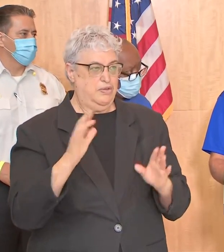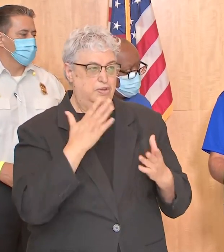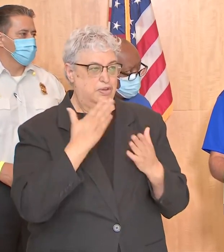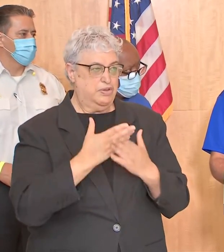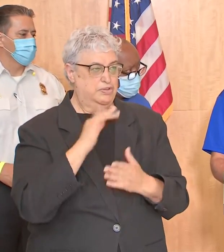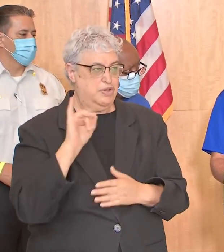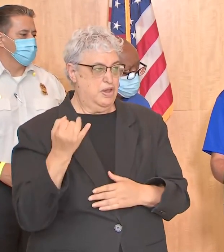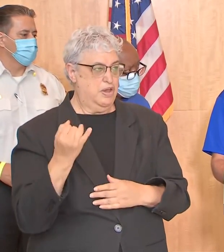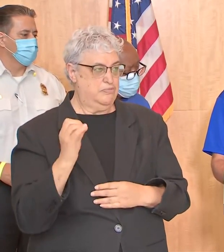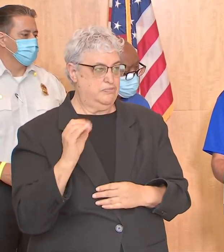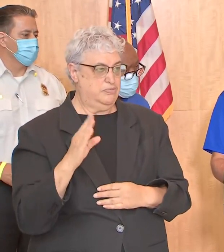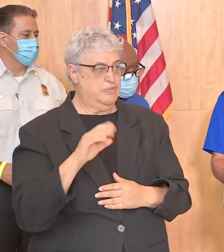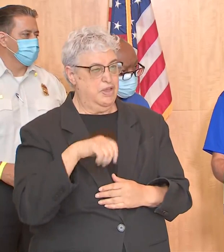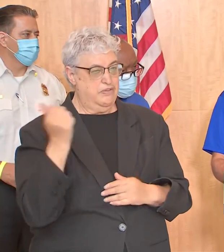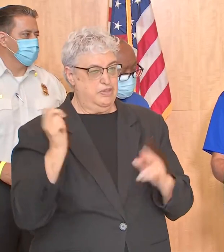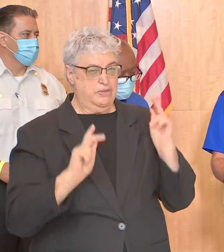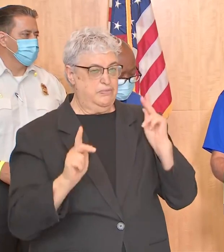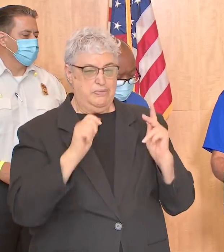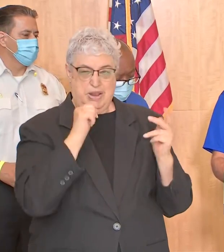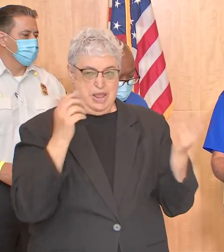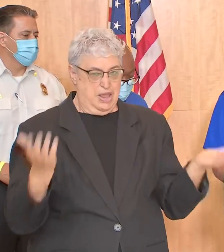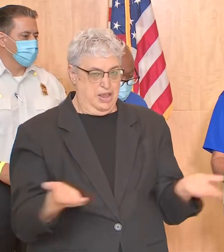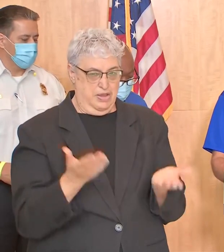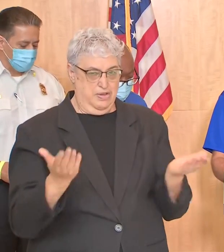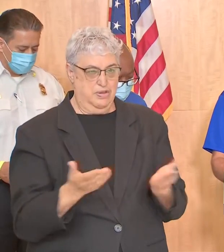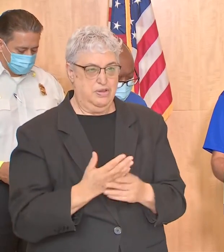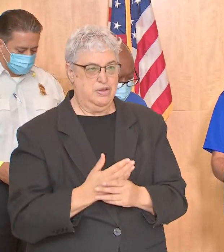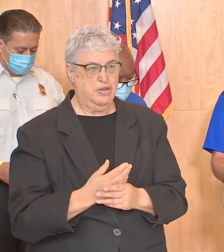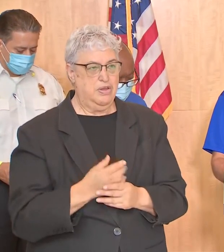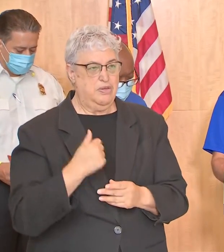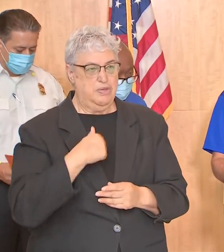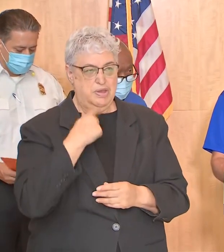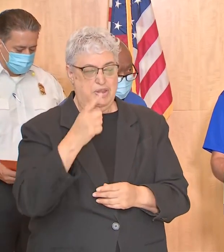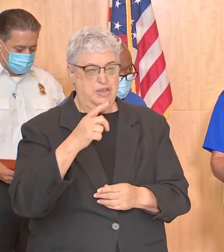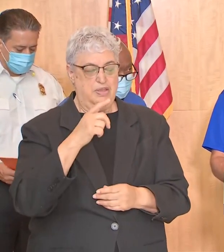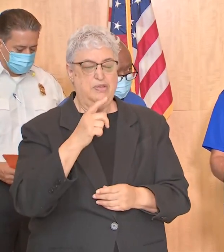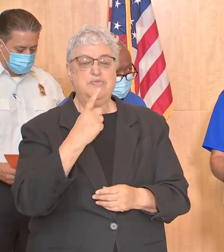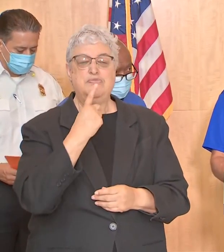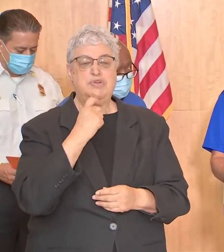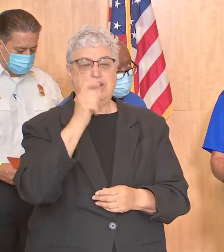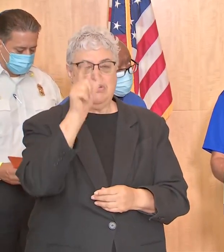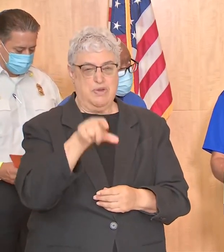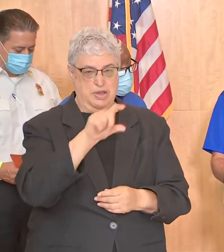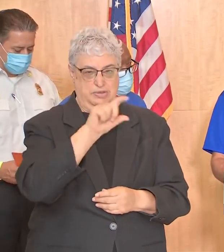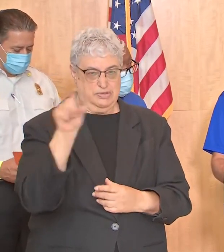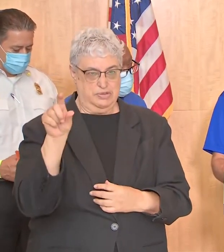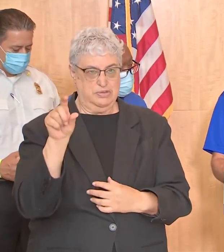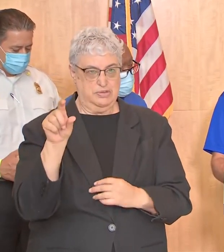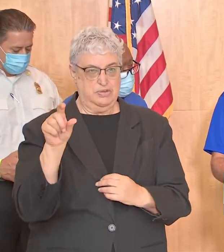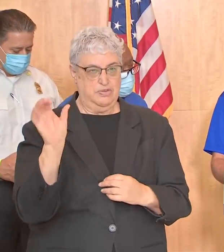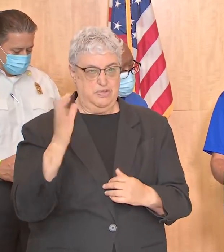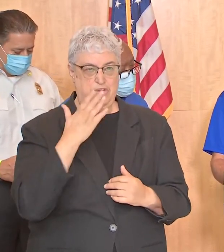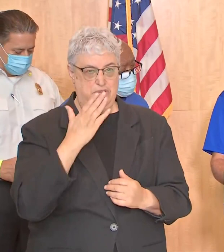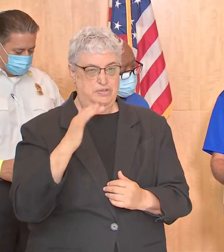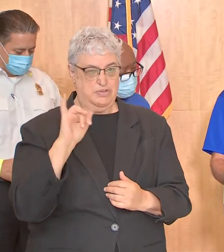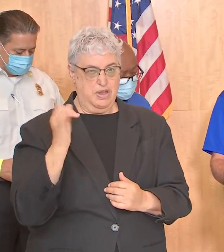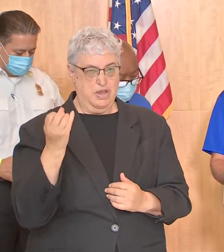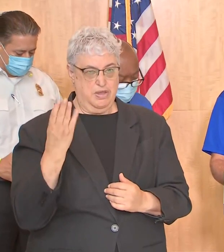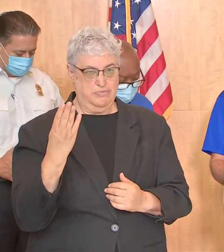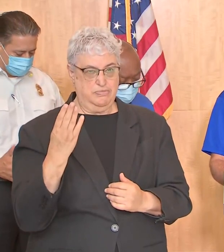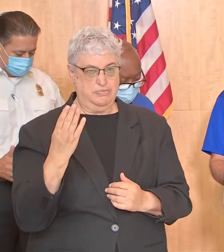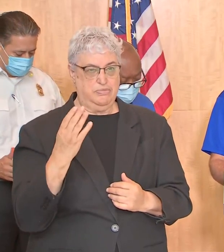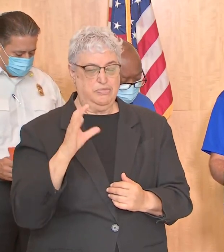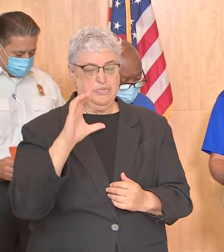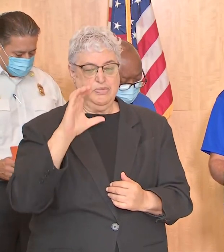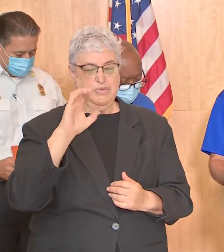great job there's some other folks that aren't here that I also want to acknowledge the red cross has has been doing a great job and certainly